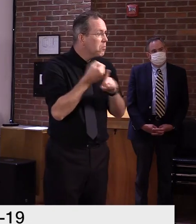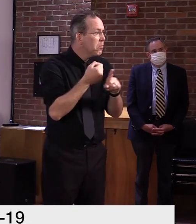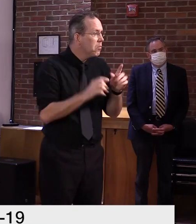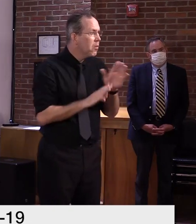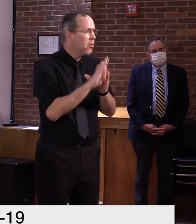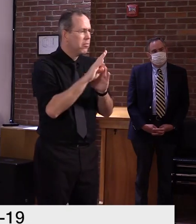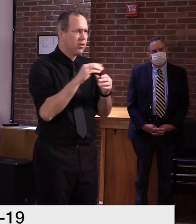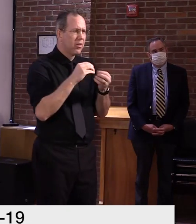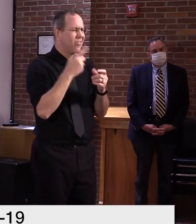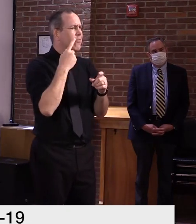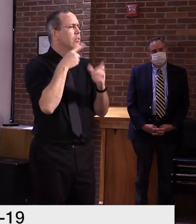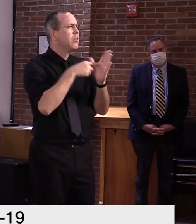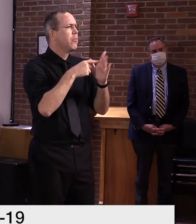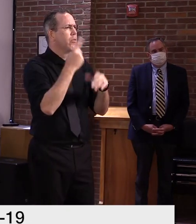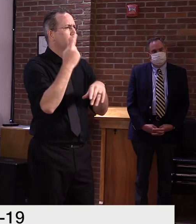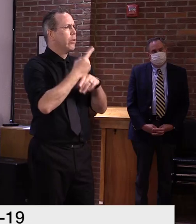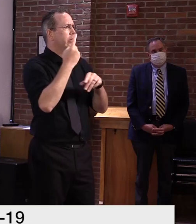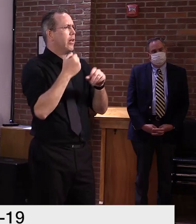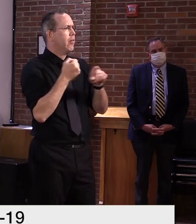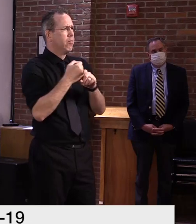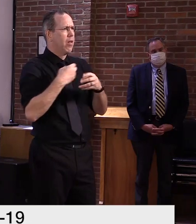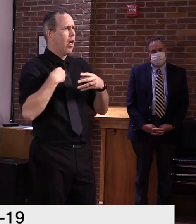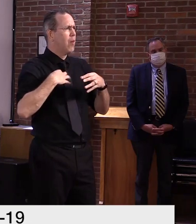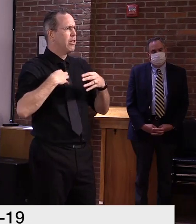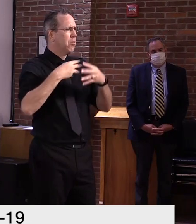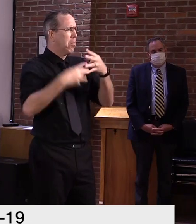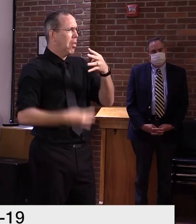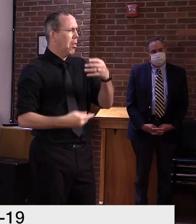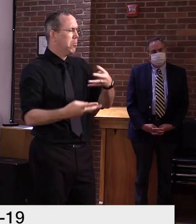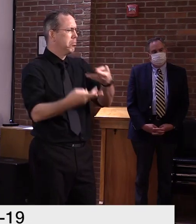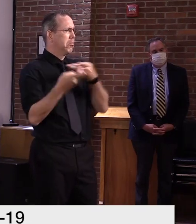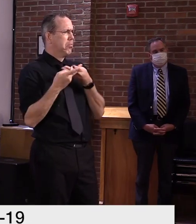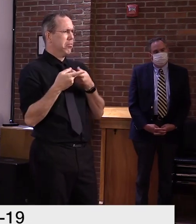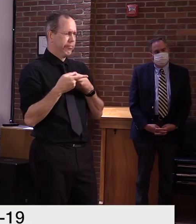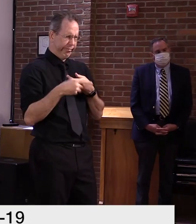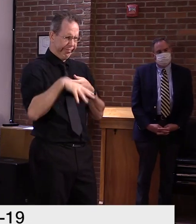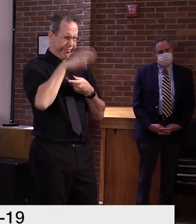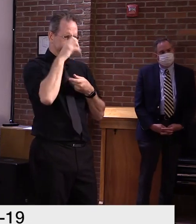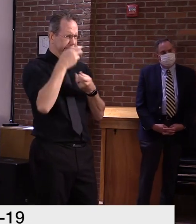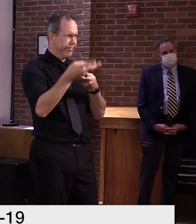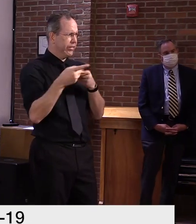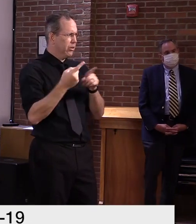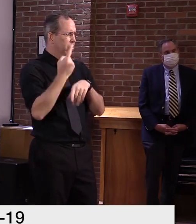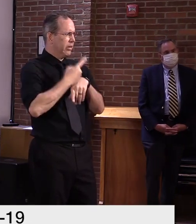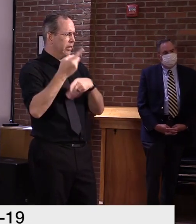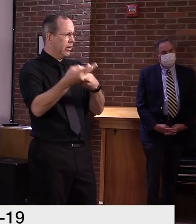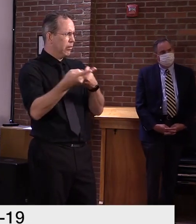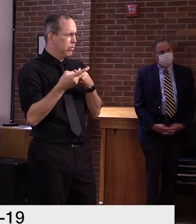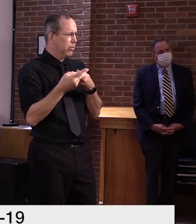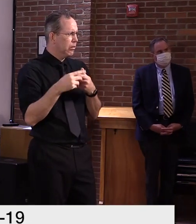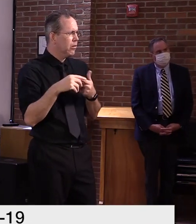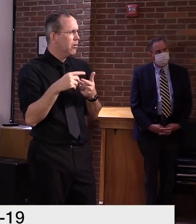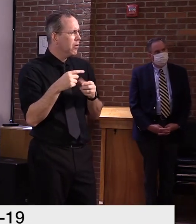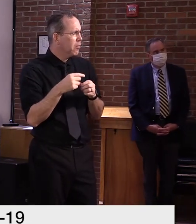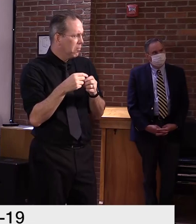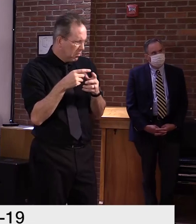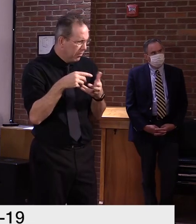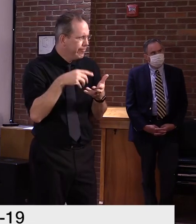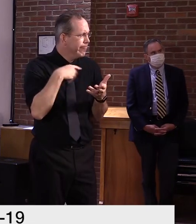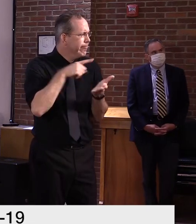Uh, and we would immediately begin investigating where in other states they can see a large bump in a day and it doesn't necessarily